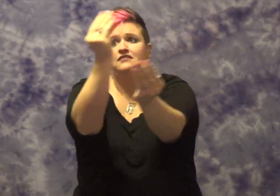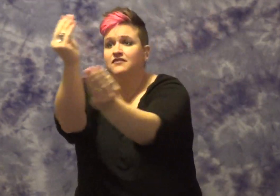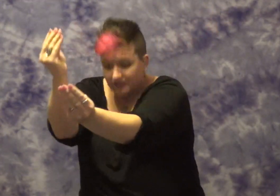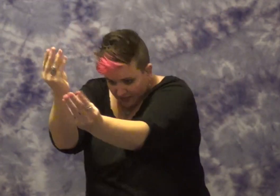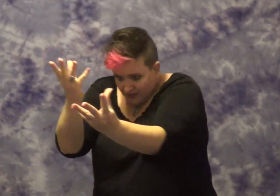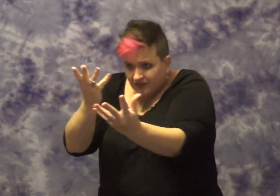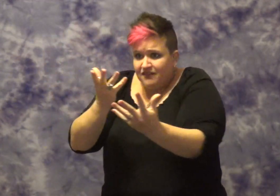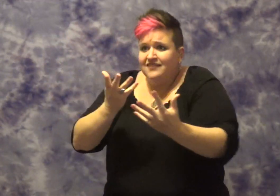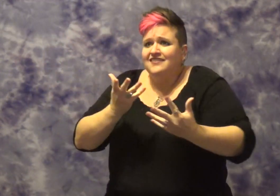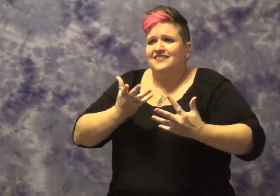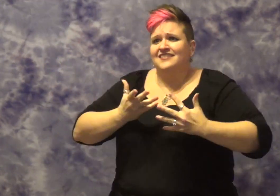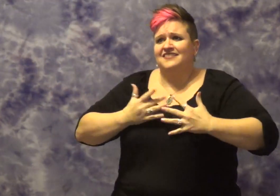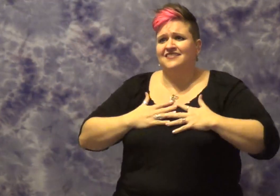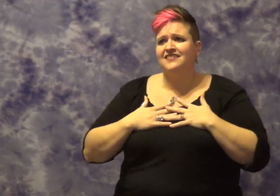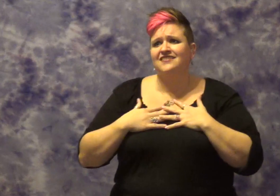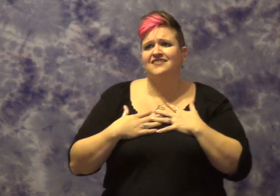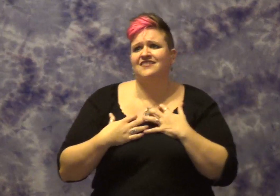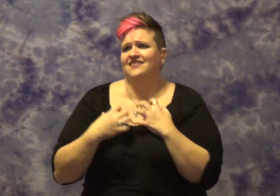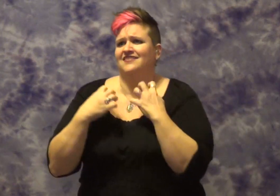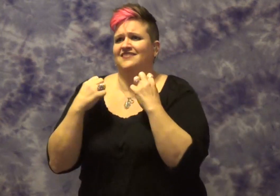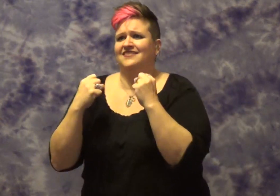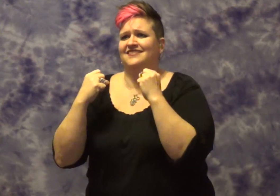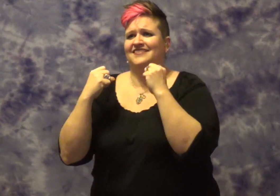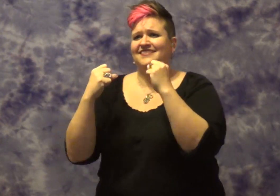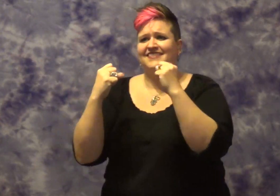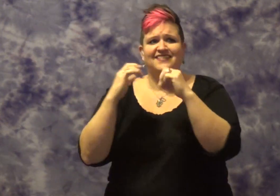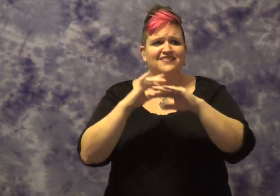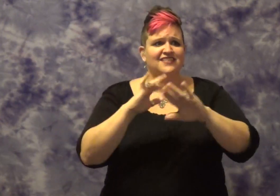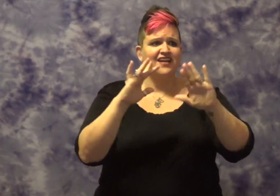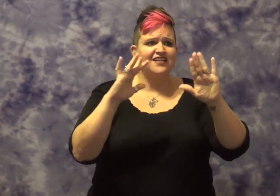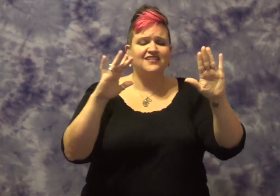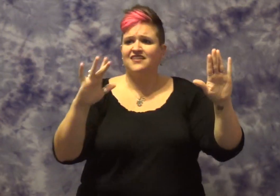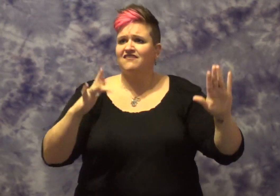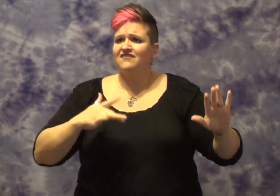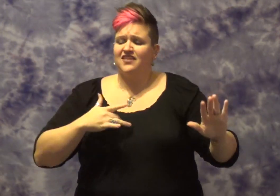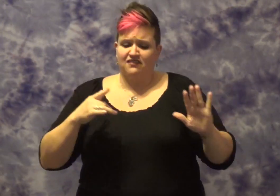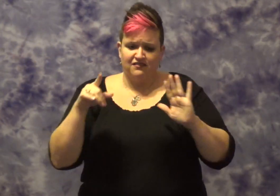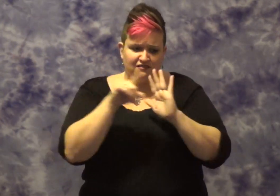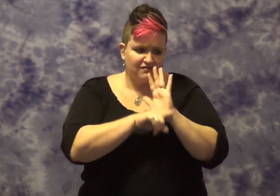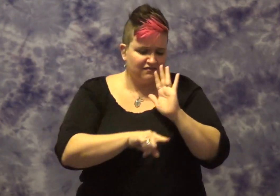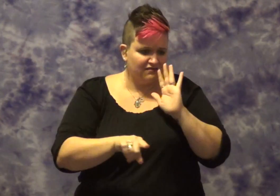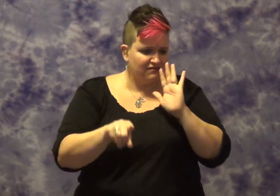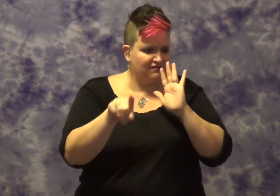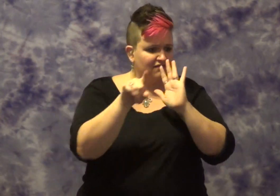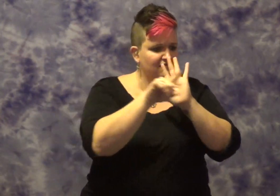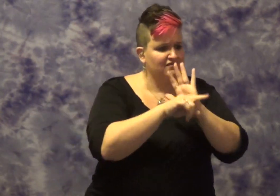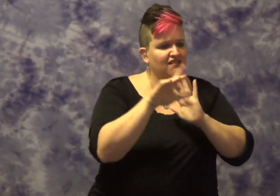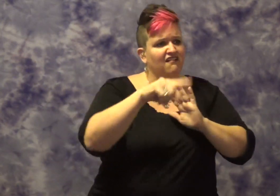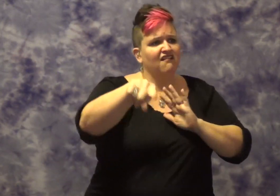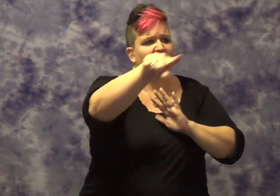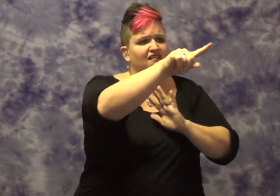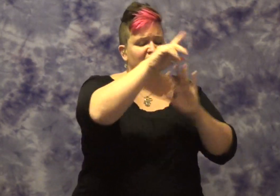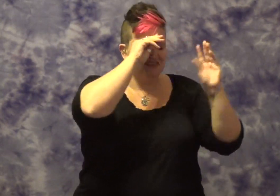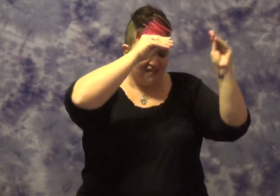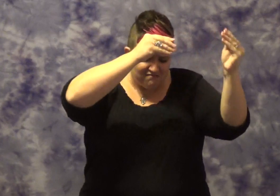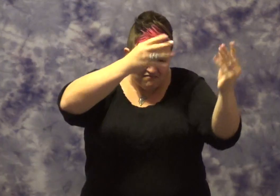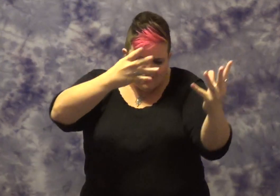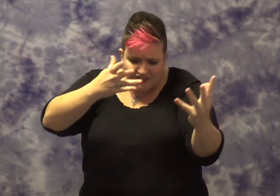the last true mouthpiece Every Sunday's getting more bleak, a fresh poison each week